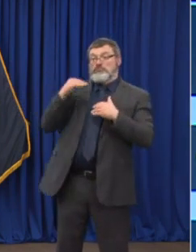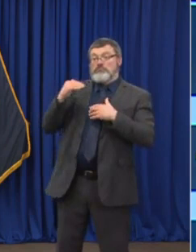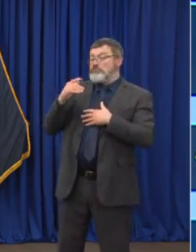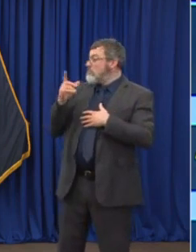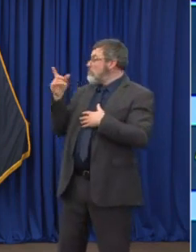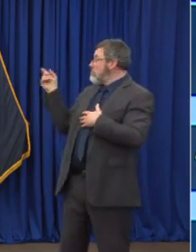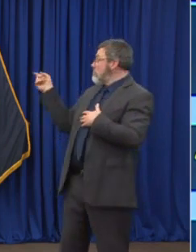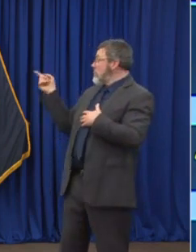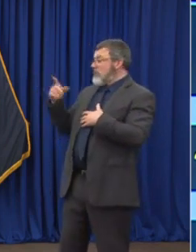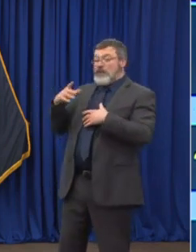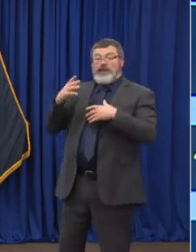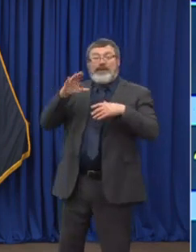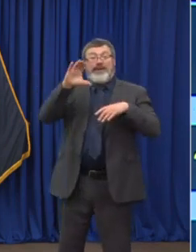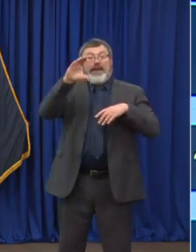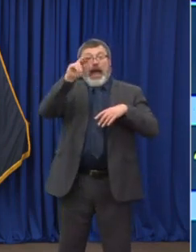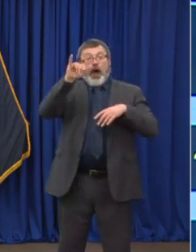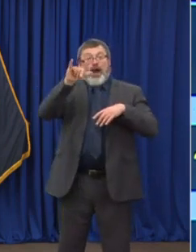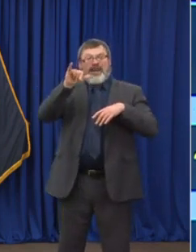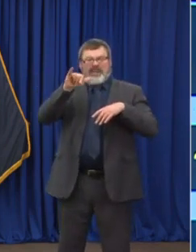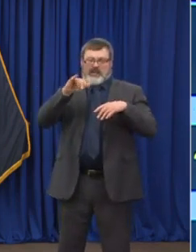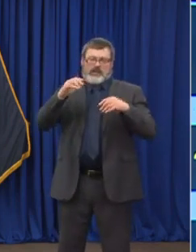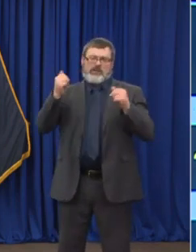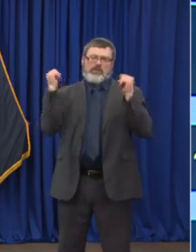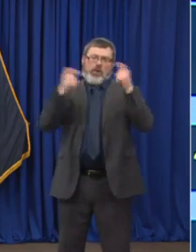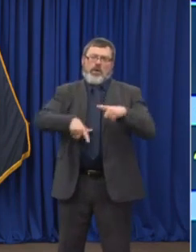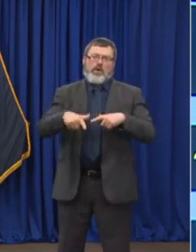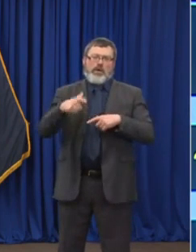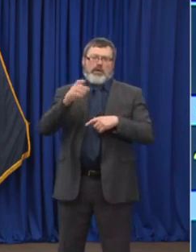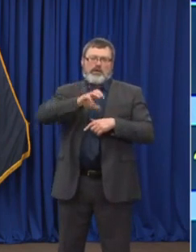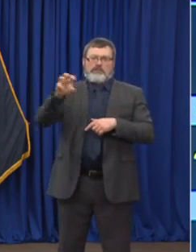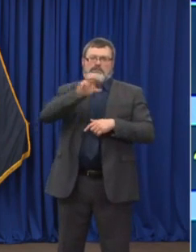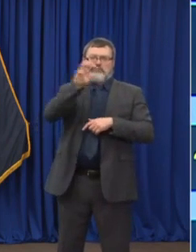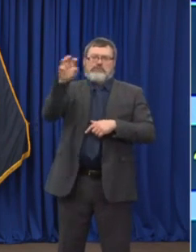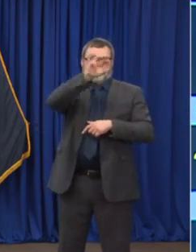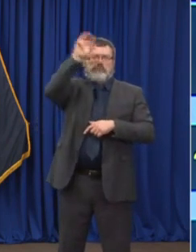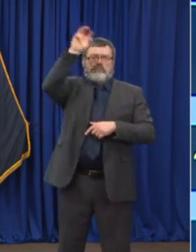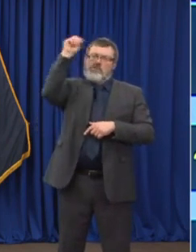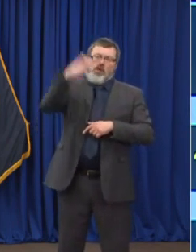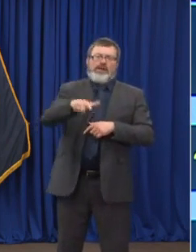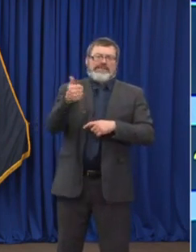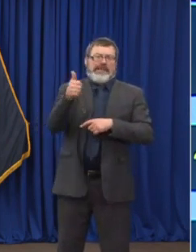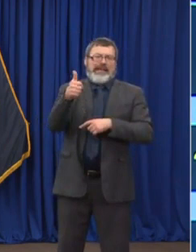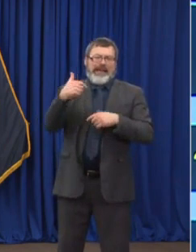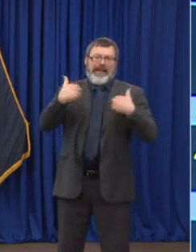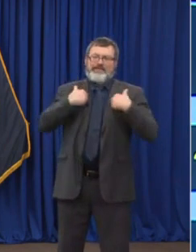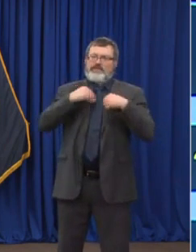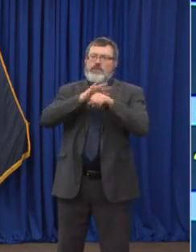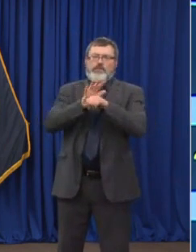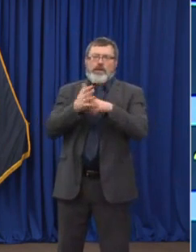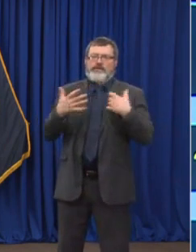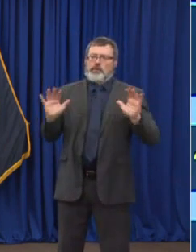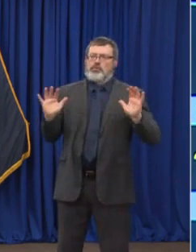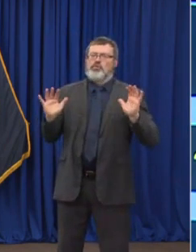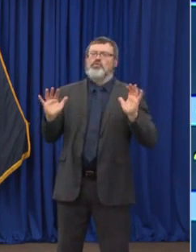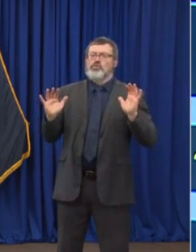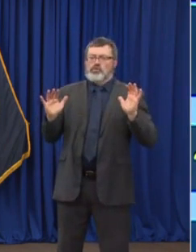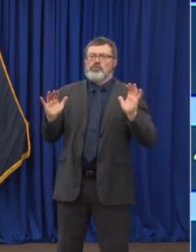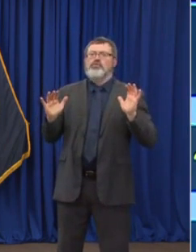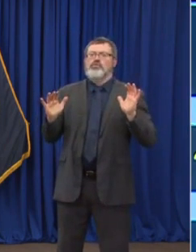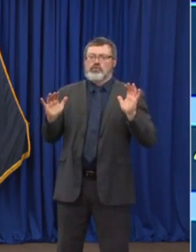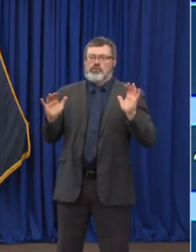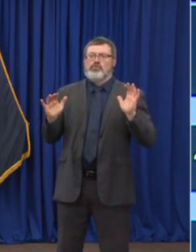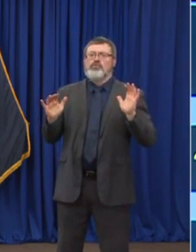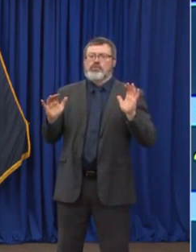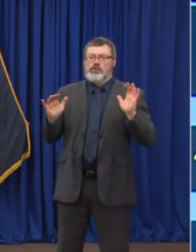have with what we call substantial spread. Substantial spread is defined as I believe 100,000 cases. I'm sorry,